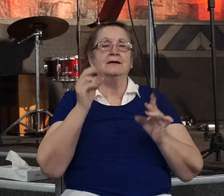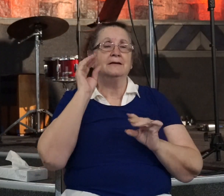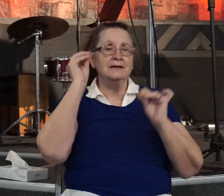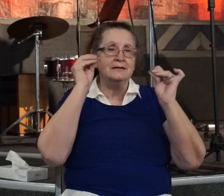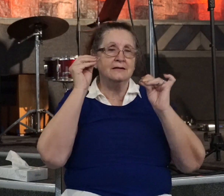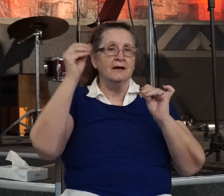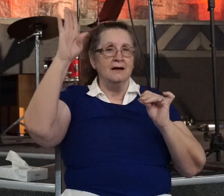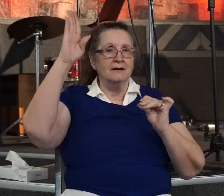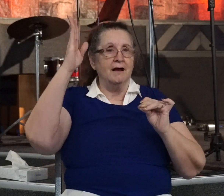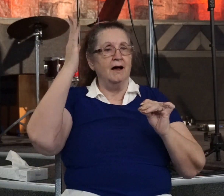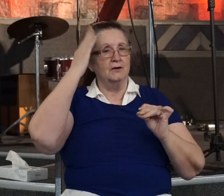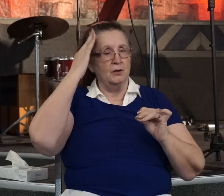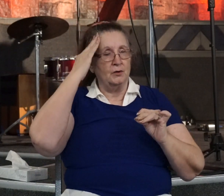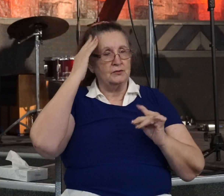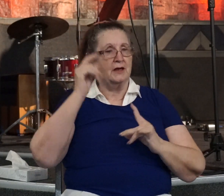does in fact choose men and women.